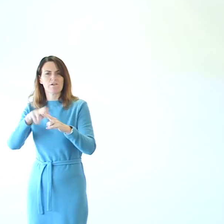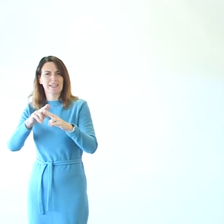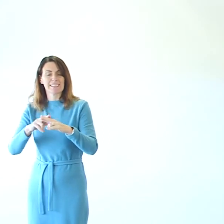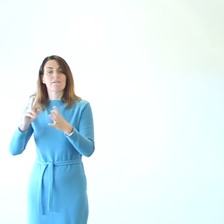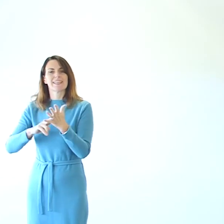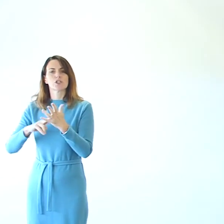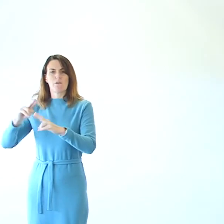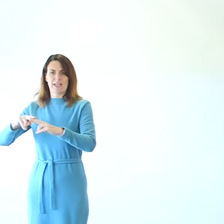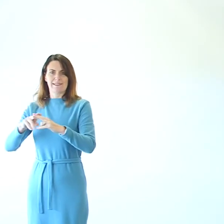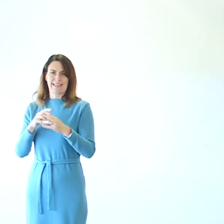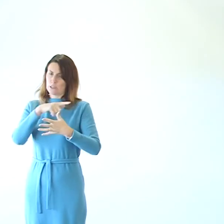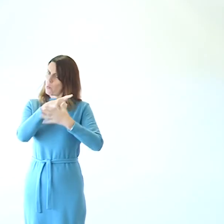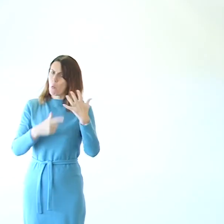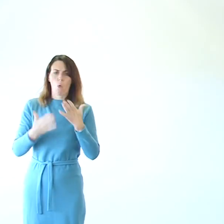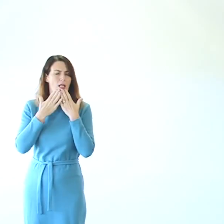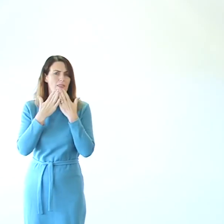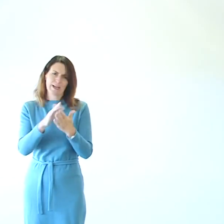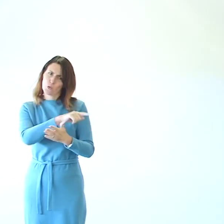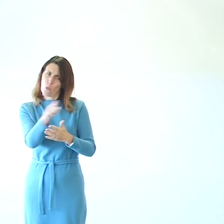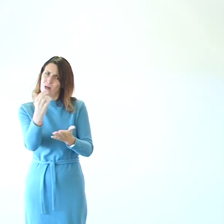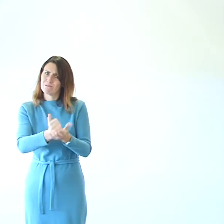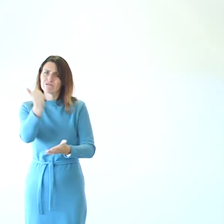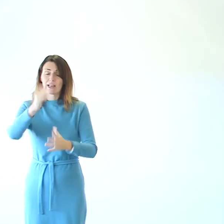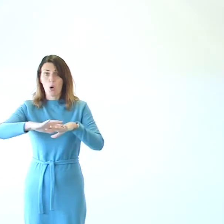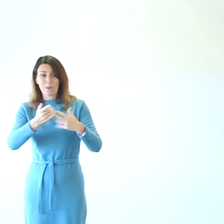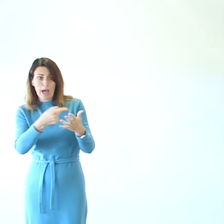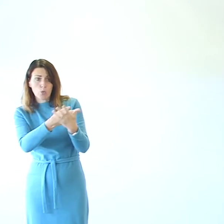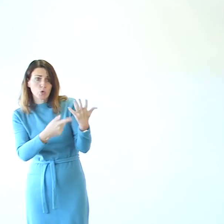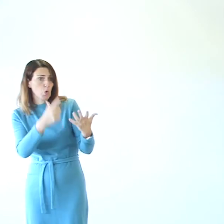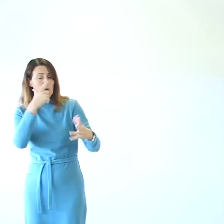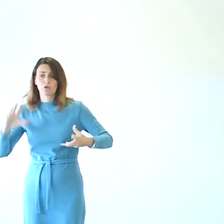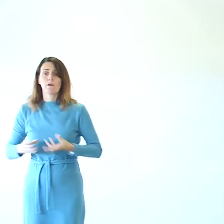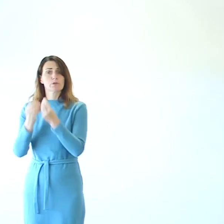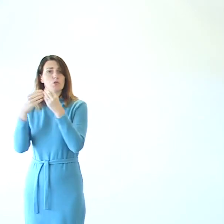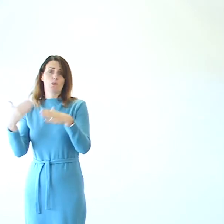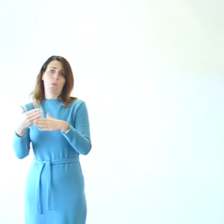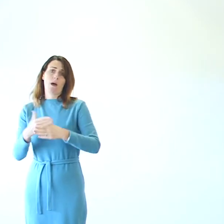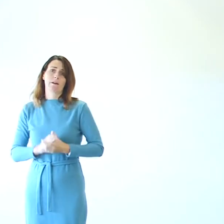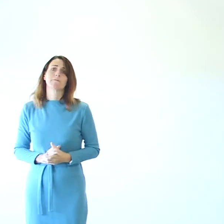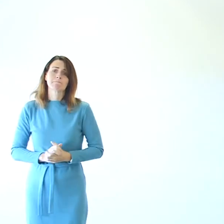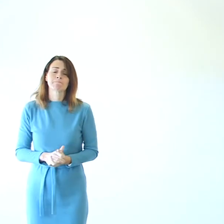Fernandes. Absolutely brilliant. And we couldn't have done the work without that volunteer team.